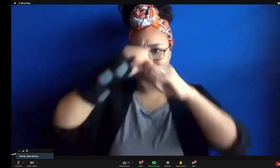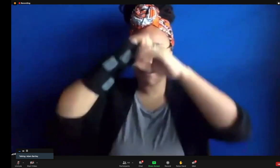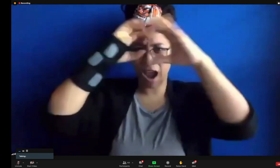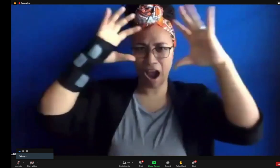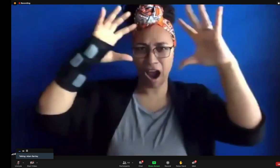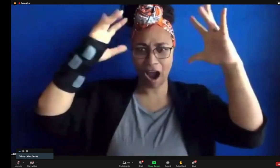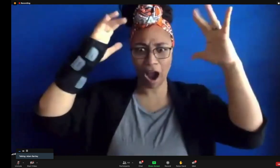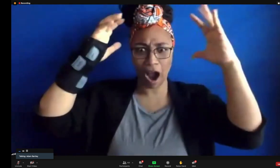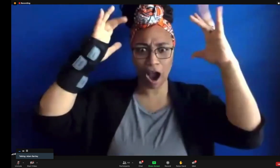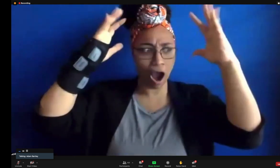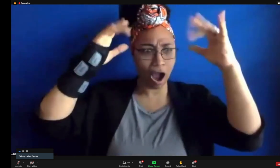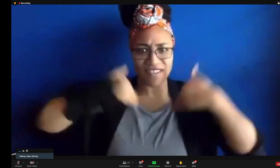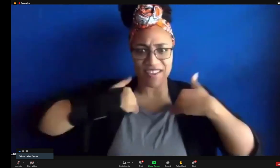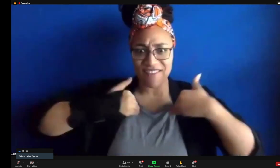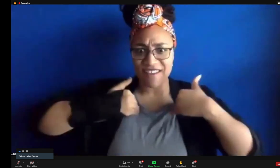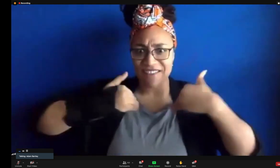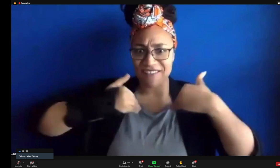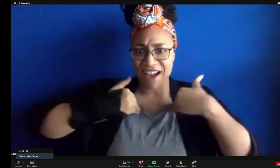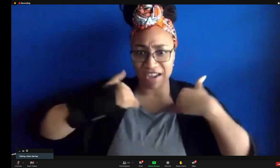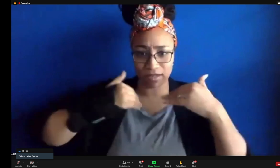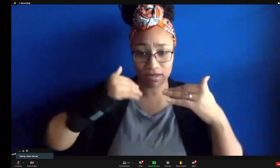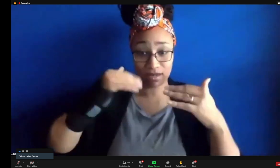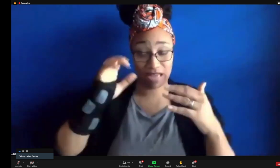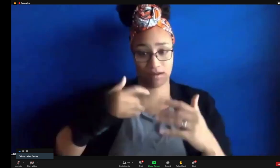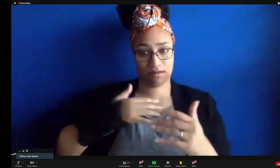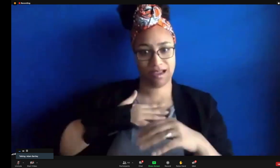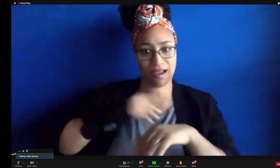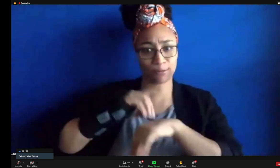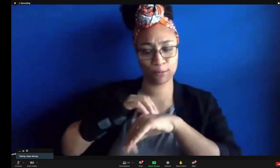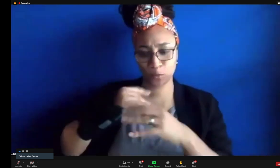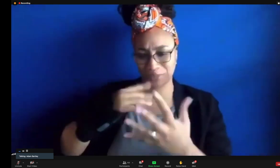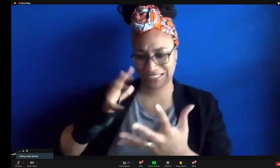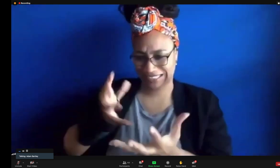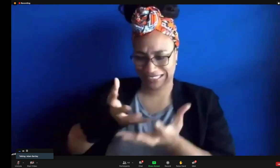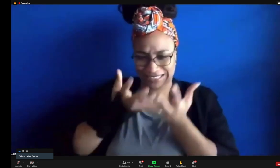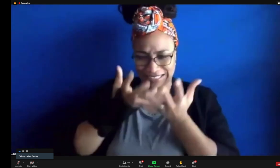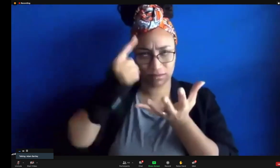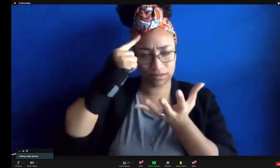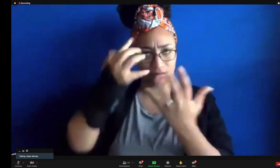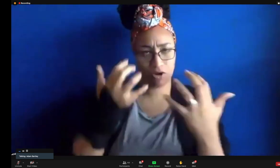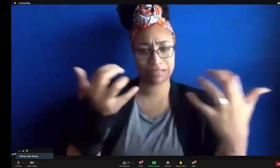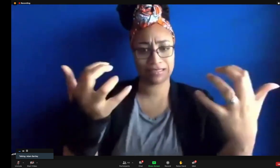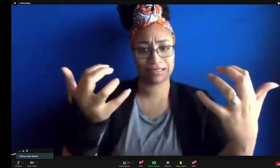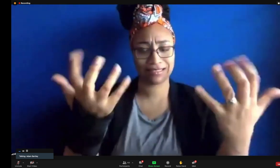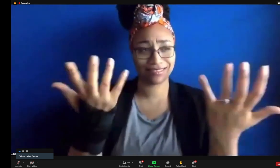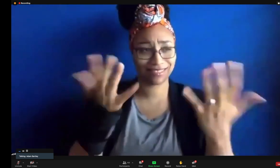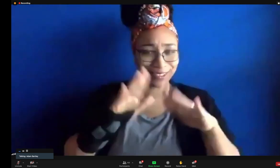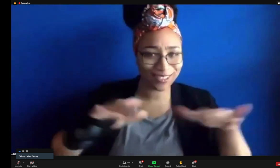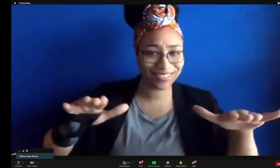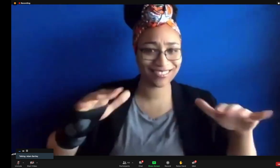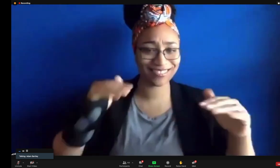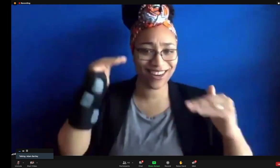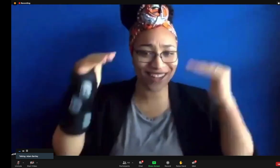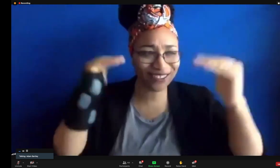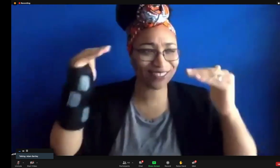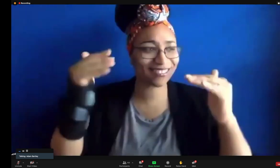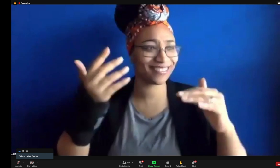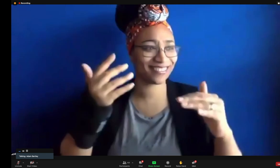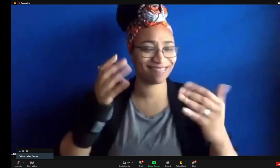content. So what I want is to bring these worlds of imagination to exist. It is our duty to bring those to life for these audiences